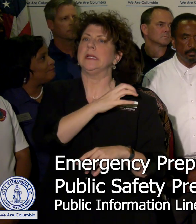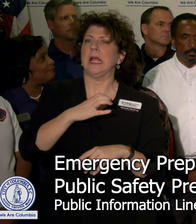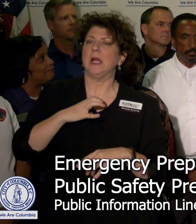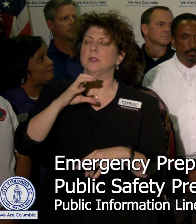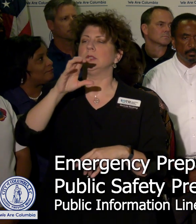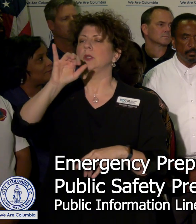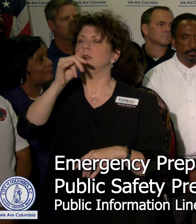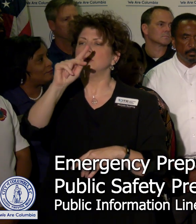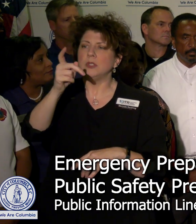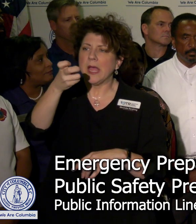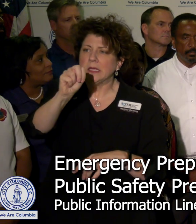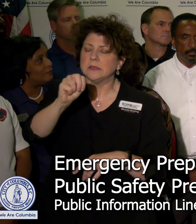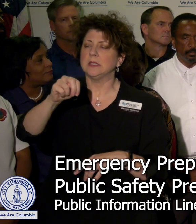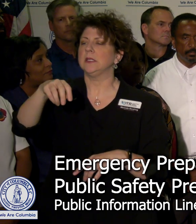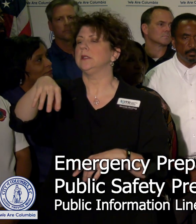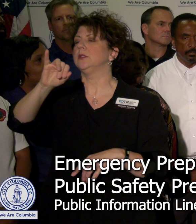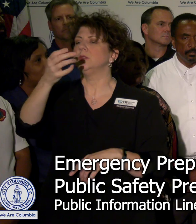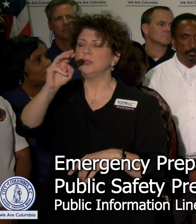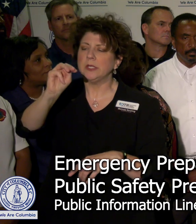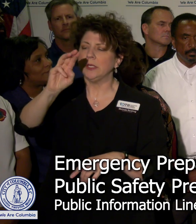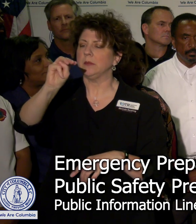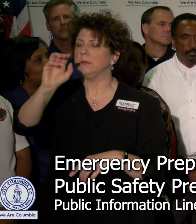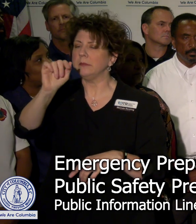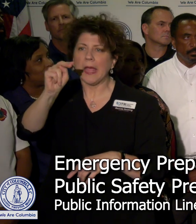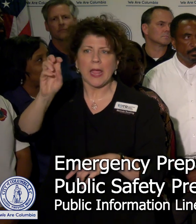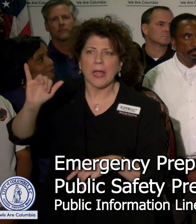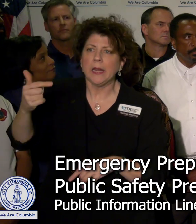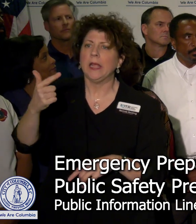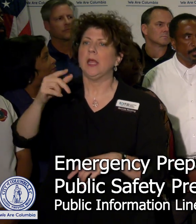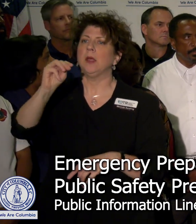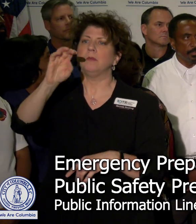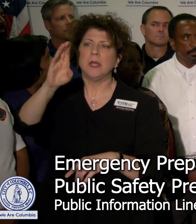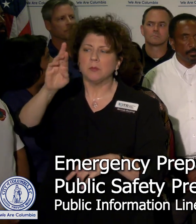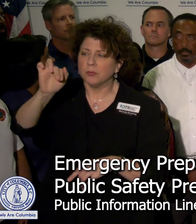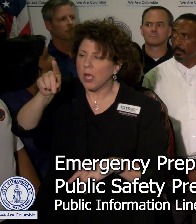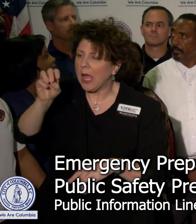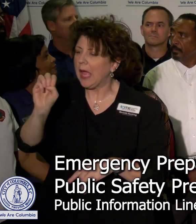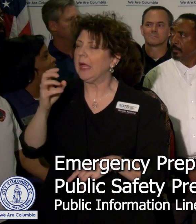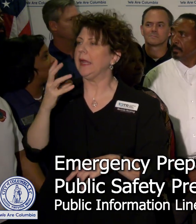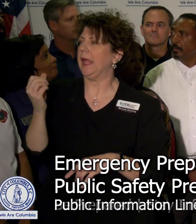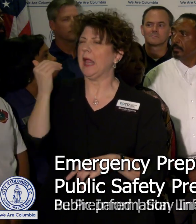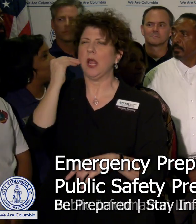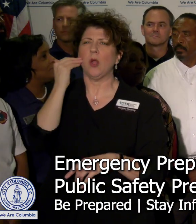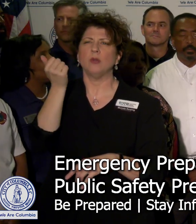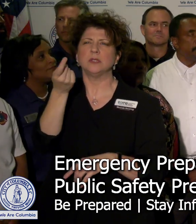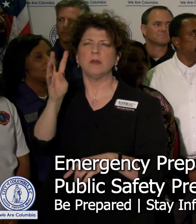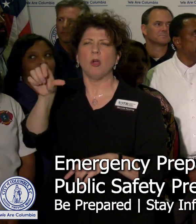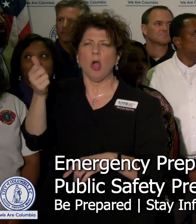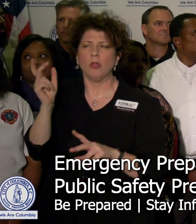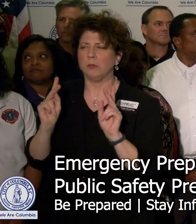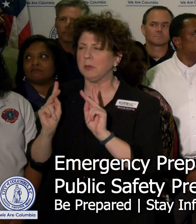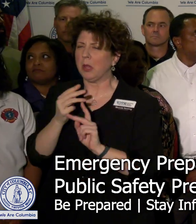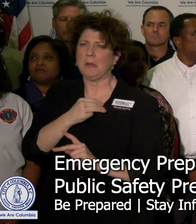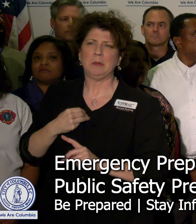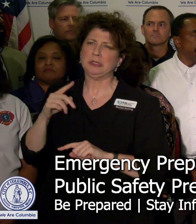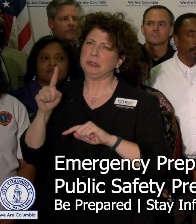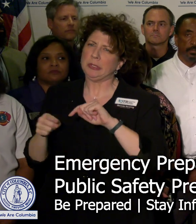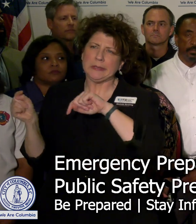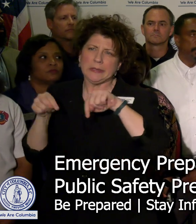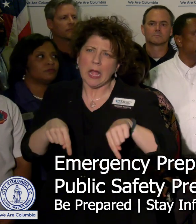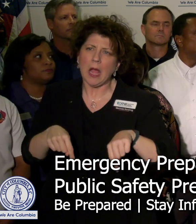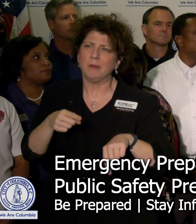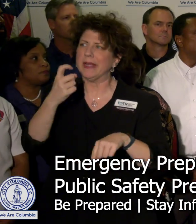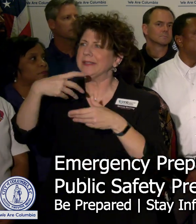Norman Jackson and Jim Manning, Mr. McBride and I know some of our other members couldn't be here